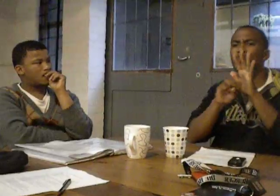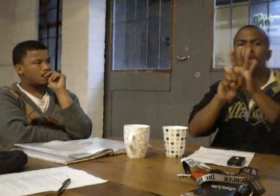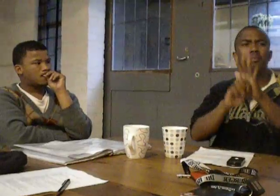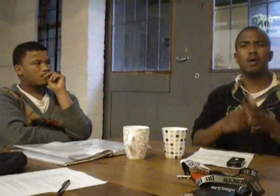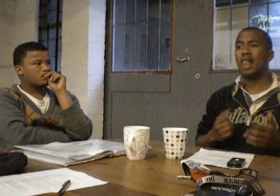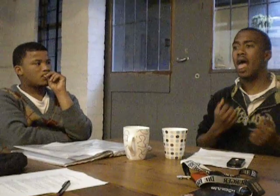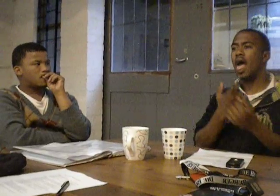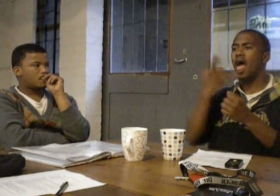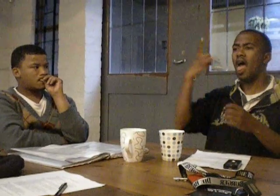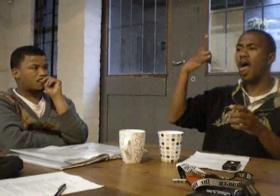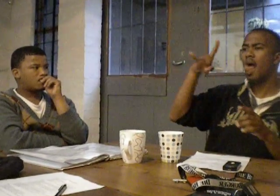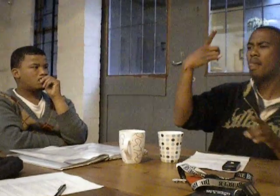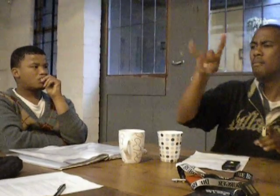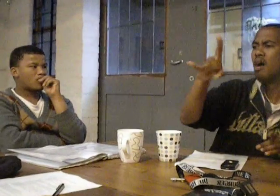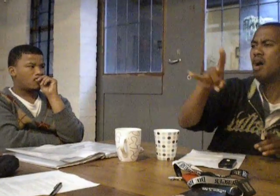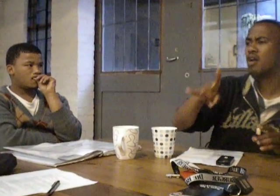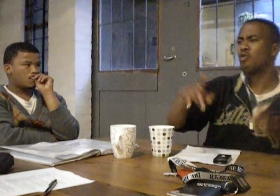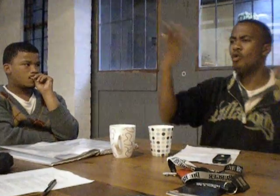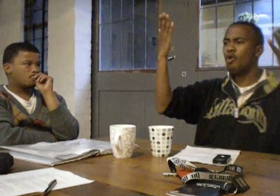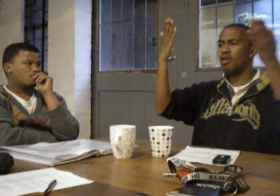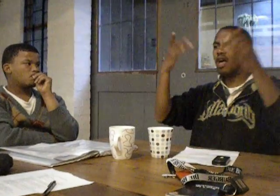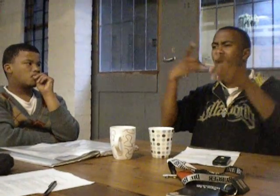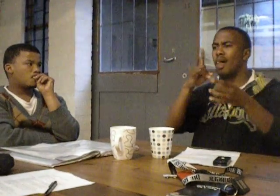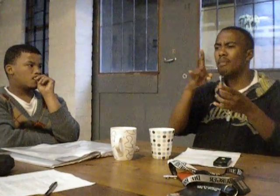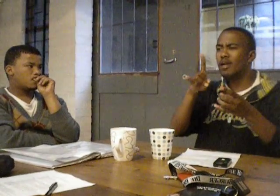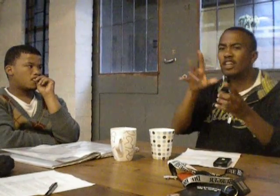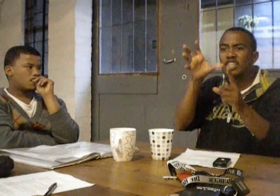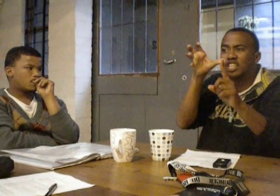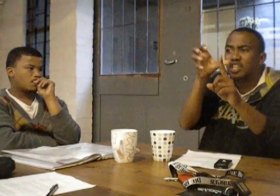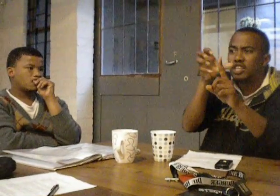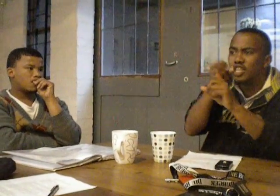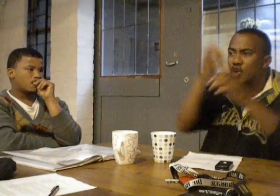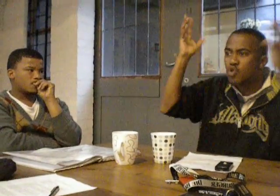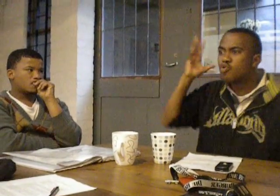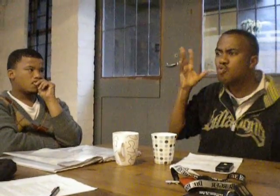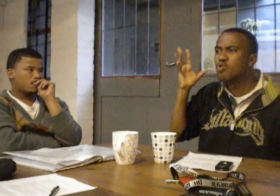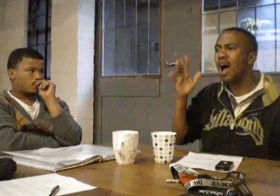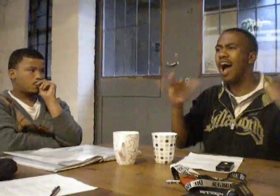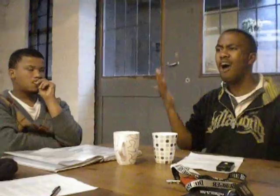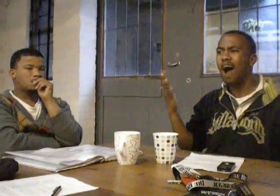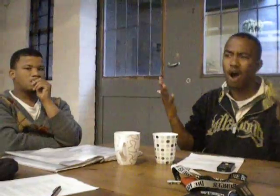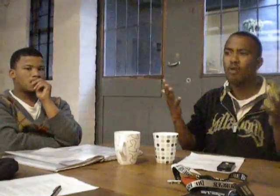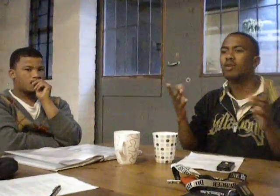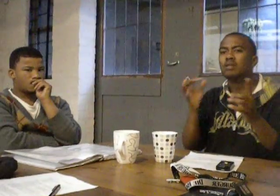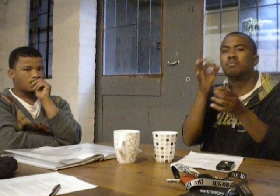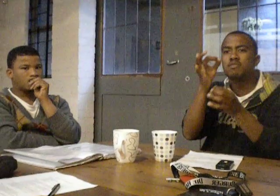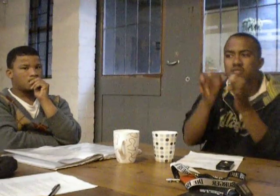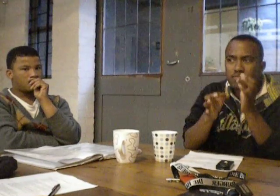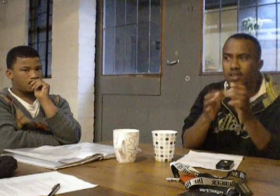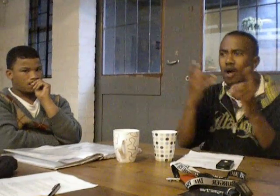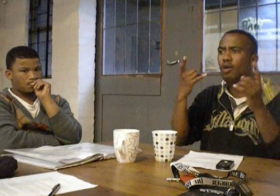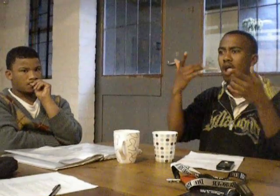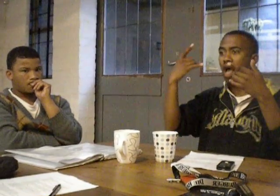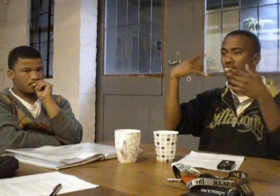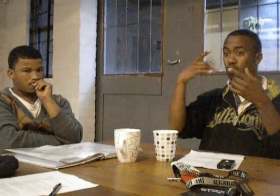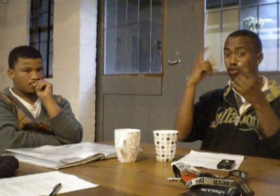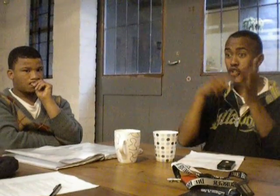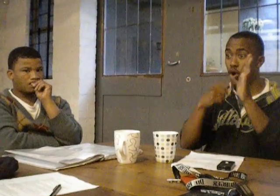will then also start making